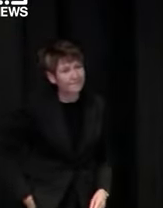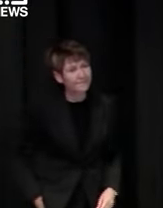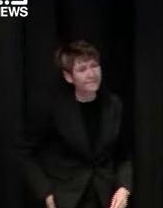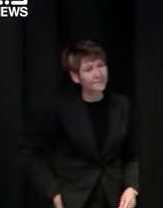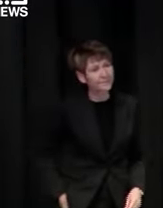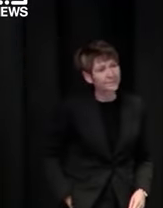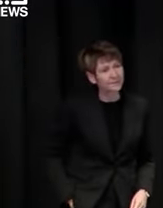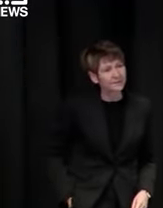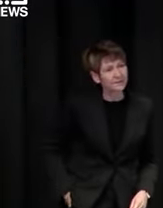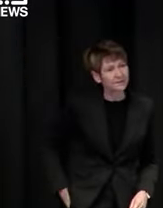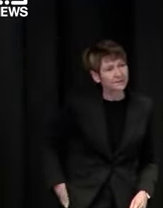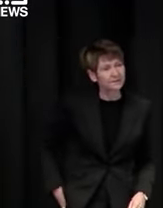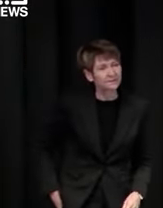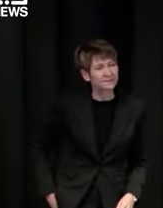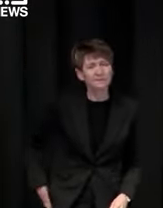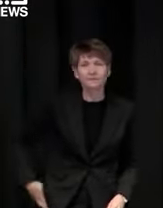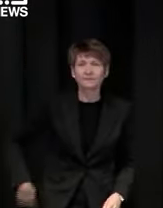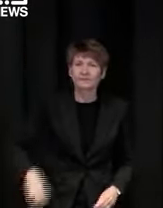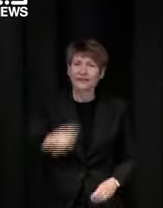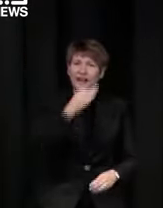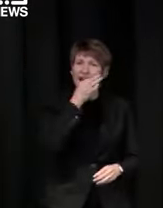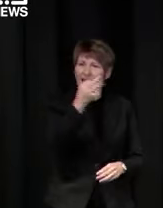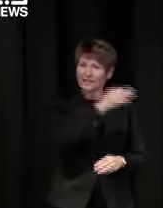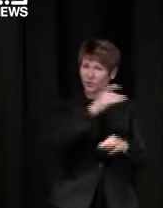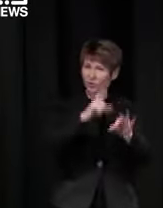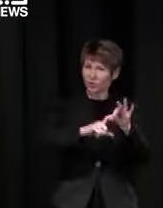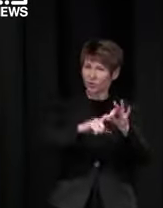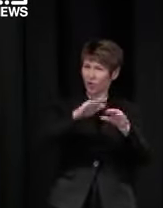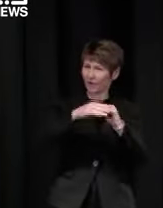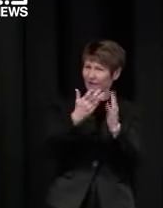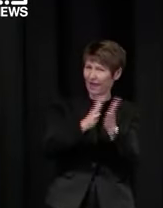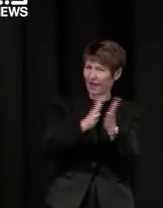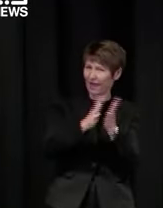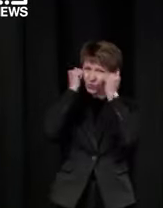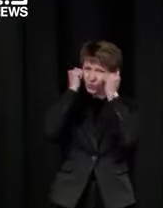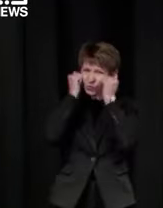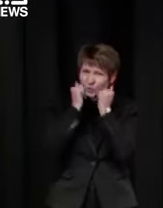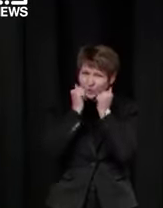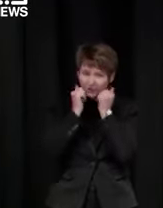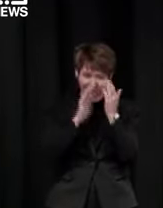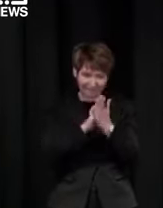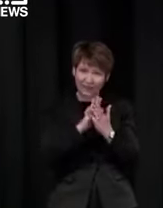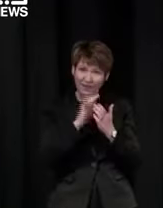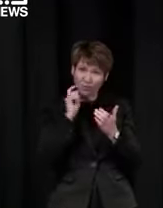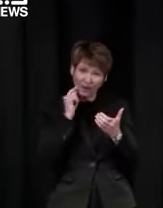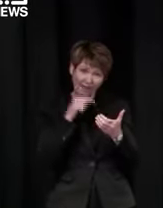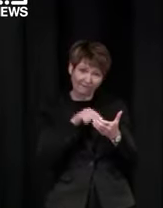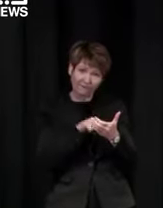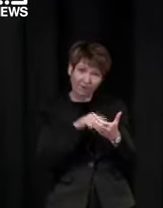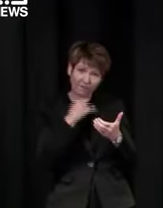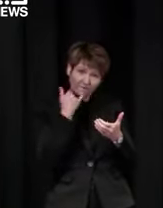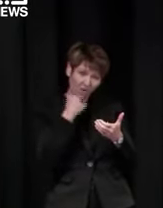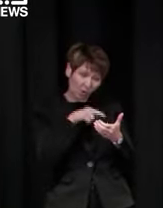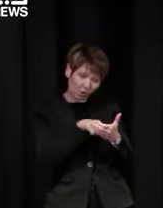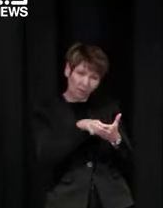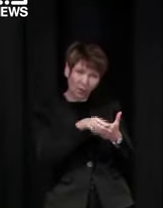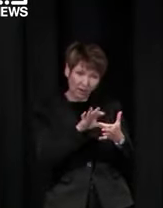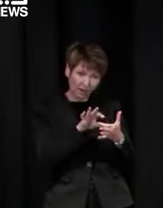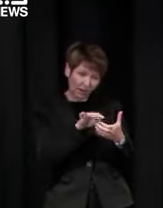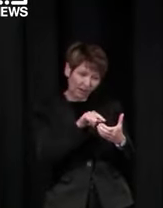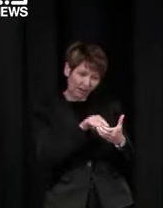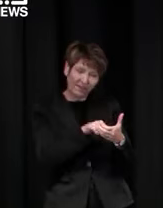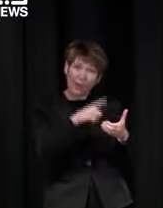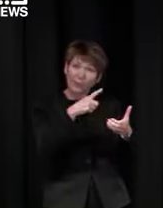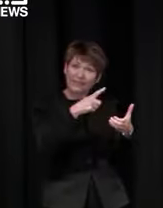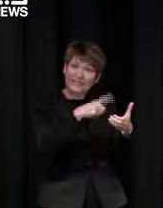be ready in time for this trial because otherwise you did mention the medicare status which anyone on their phone so we hope so but we're not entirely